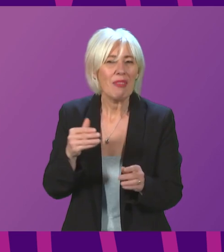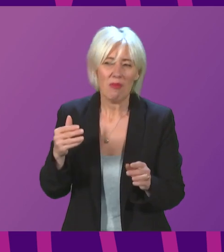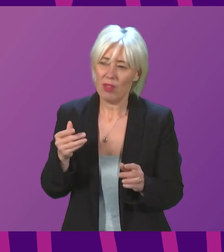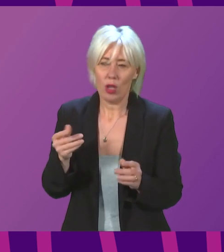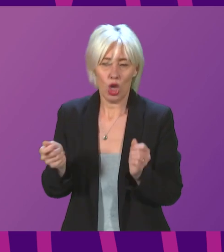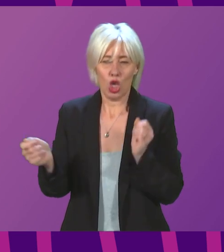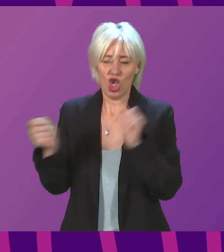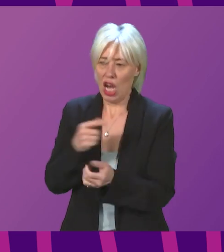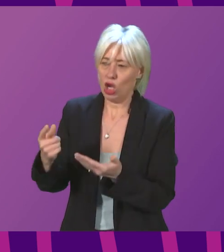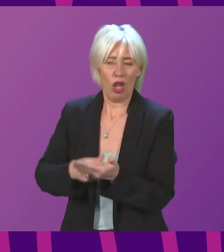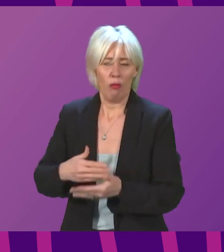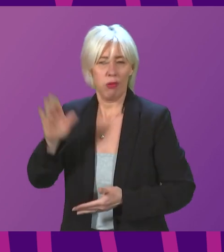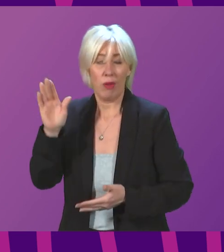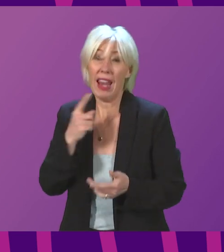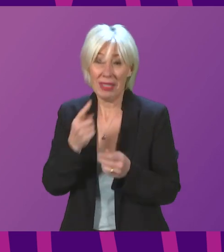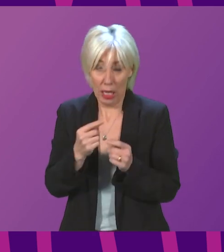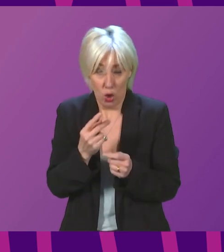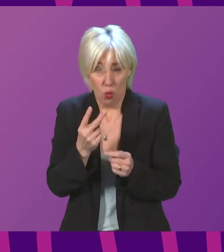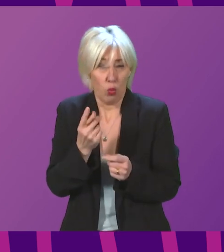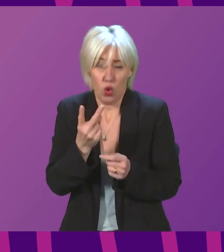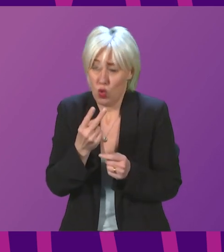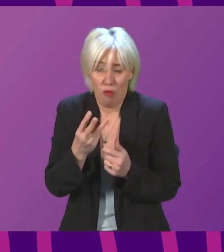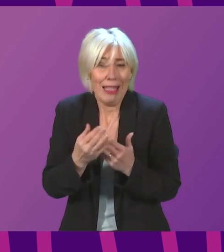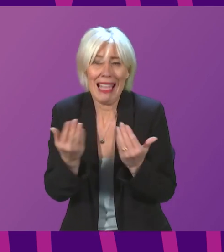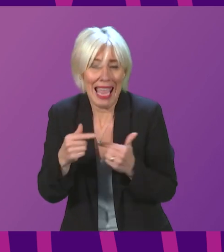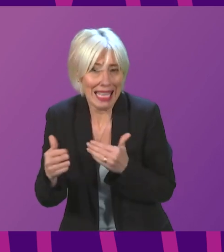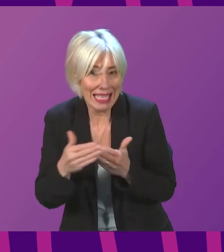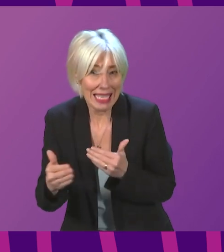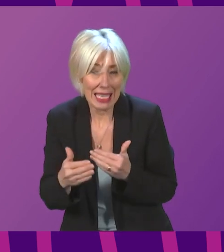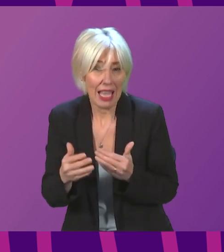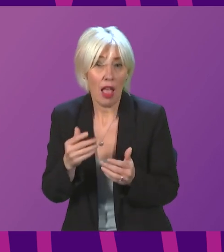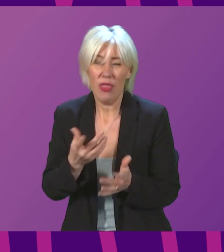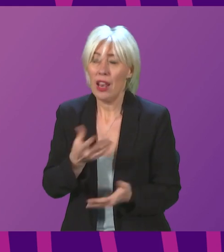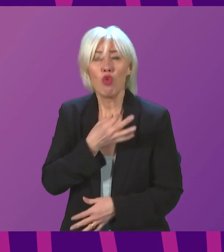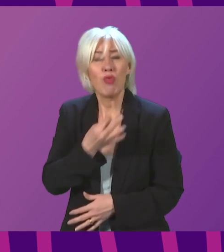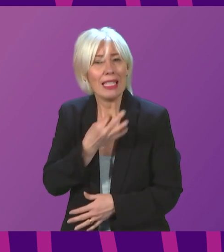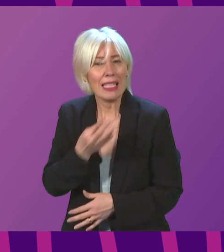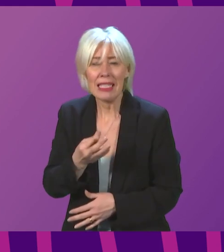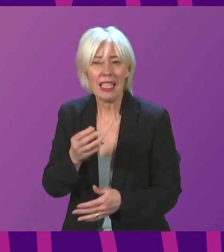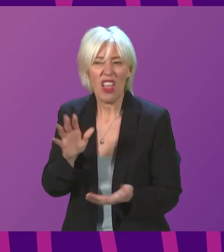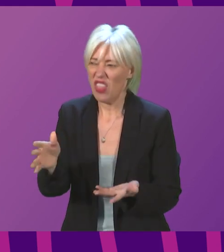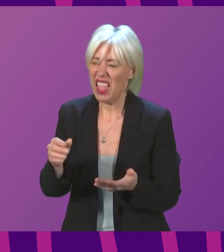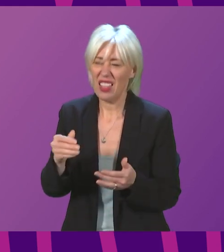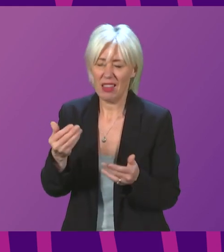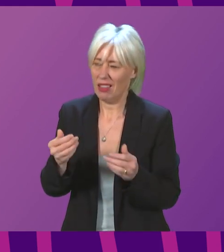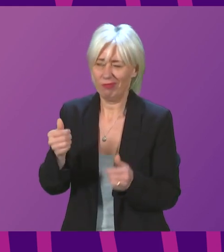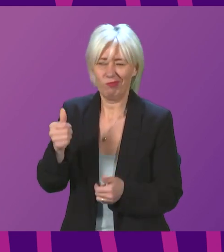these days, and I'm talking days here, then what we risk is a really counterproductive effect that makes what we are all living through longer rather